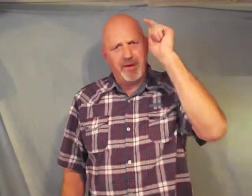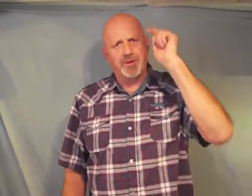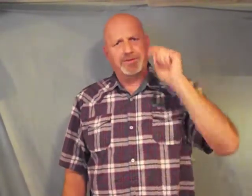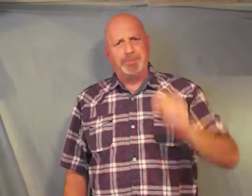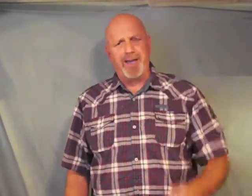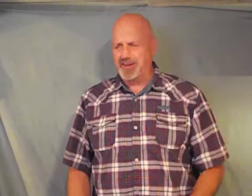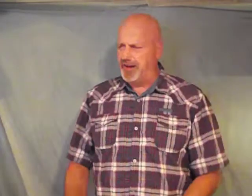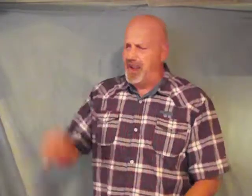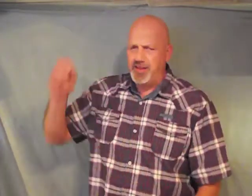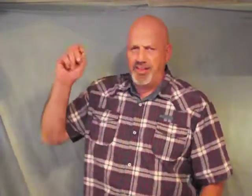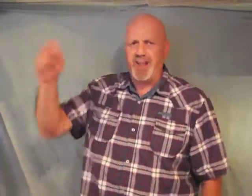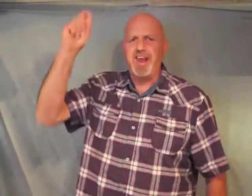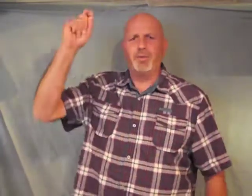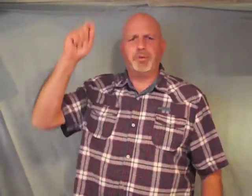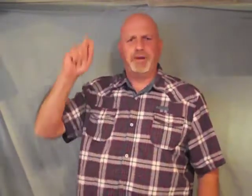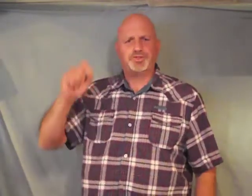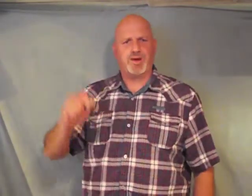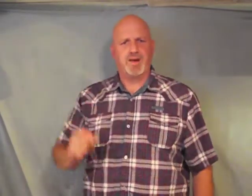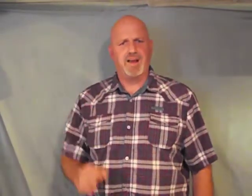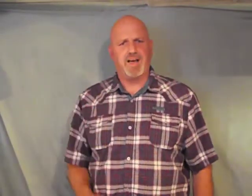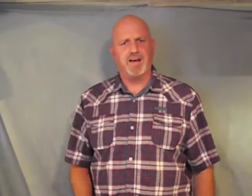respected then they will be truly loved